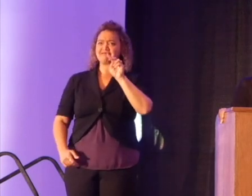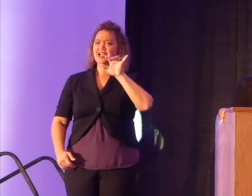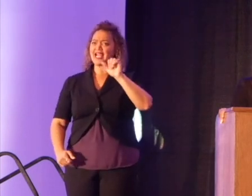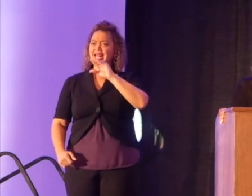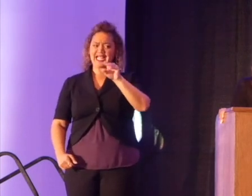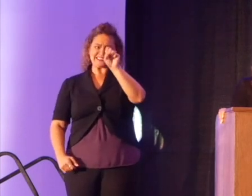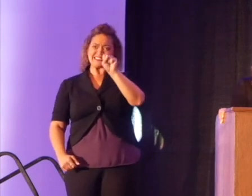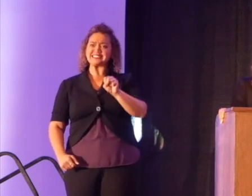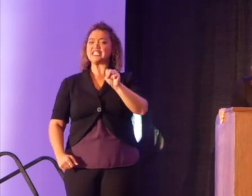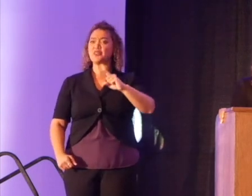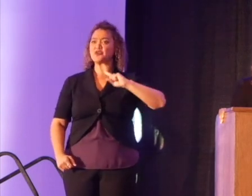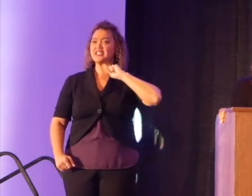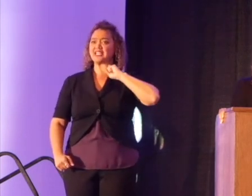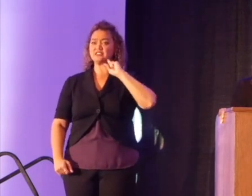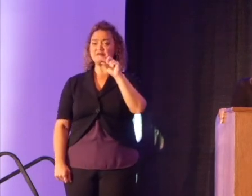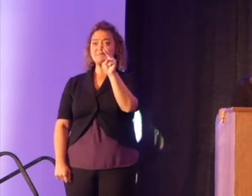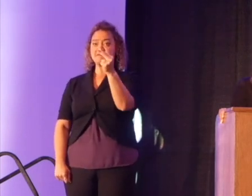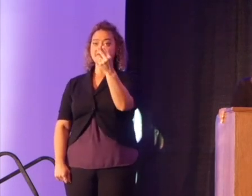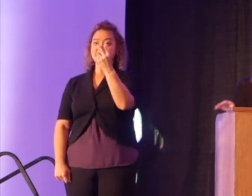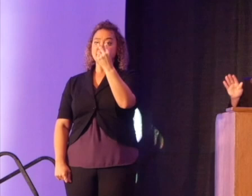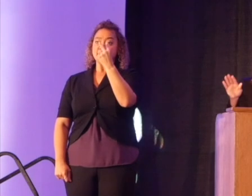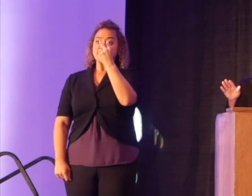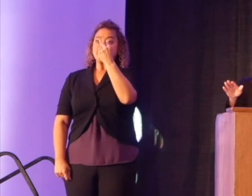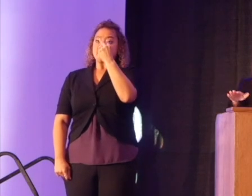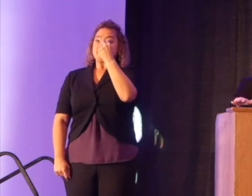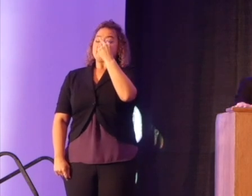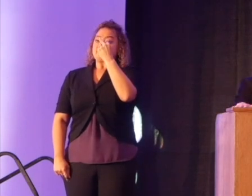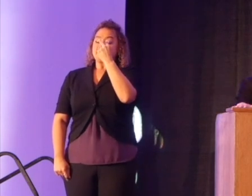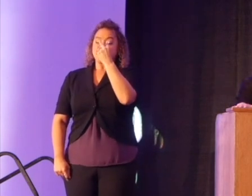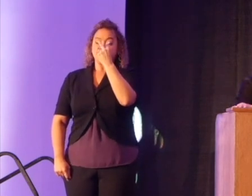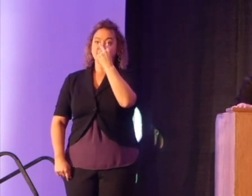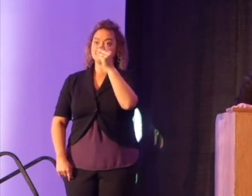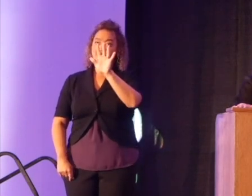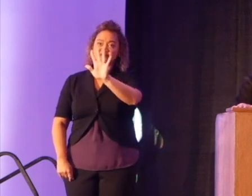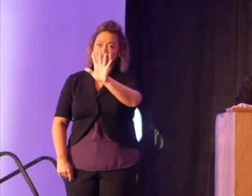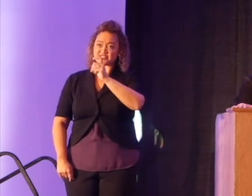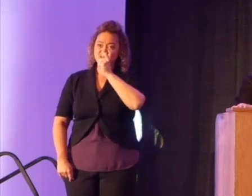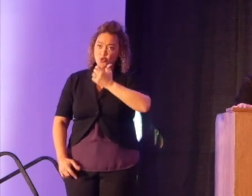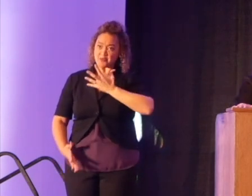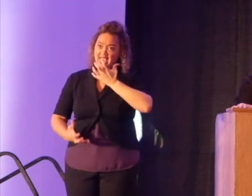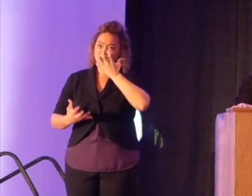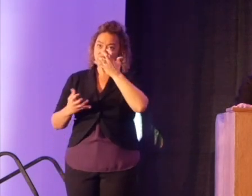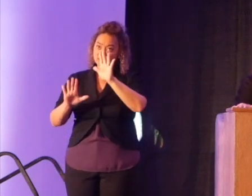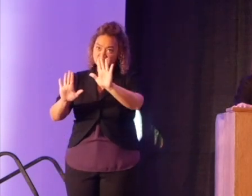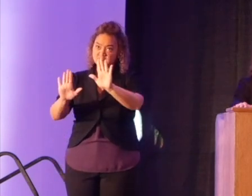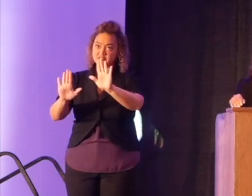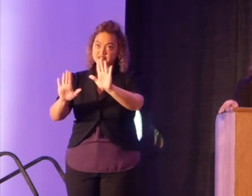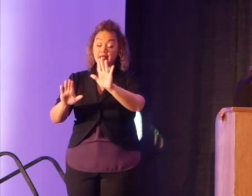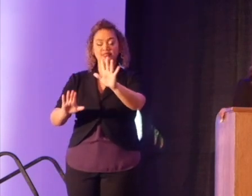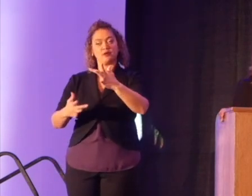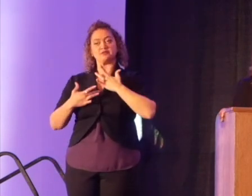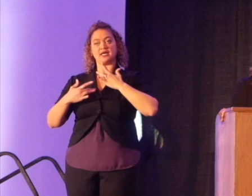accent, looked at me with eyes that pleaded for me to not get angry, which was my